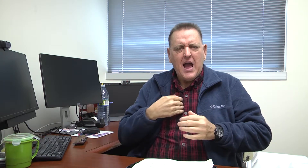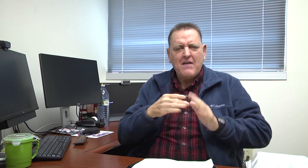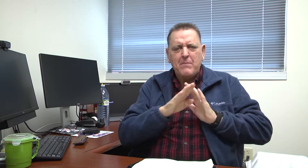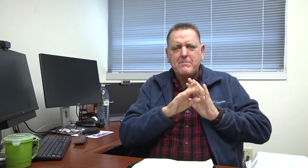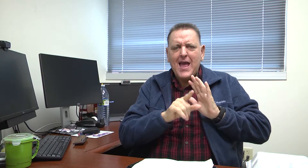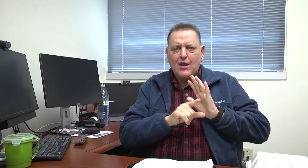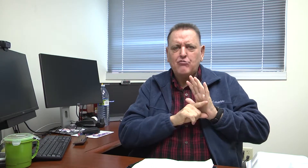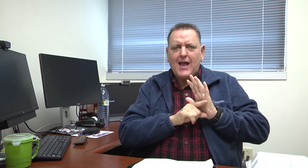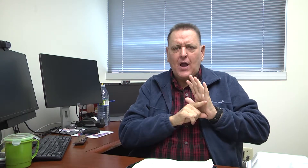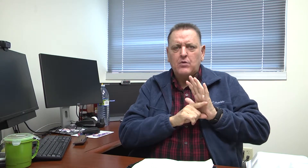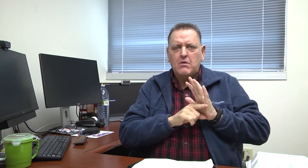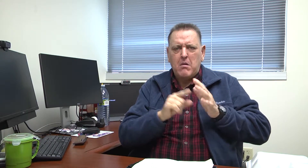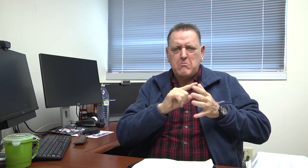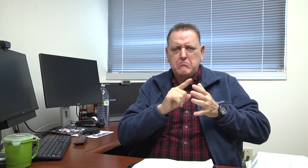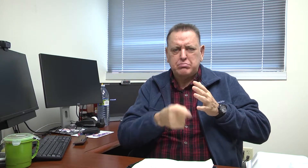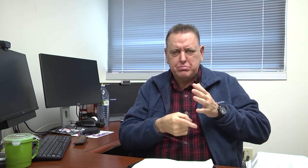My background was extensive.